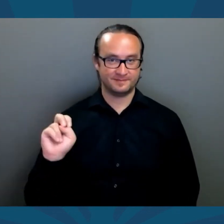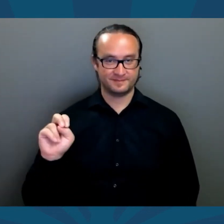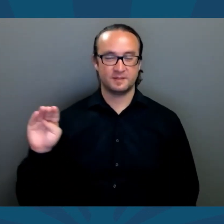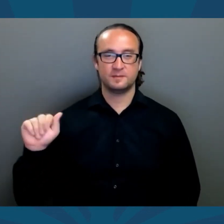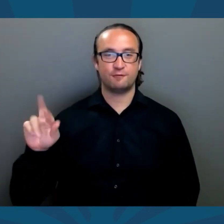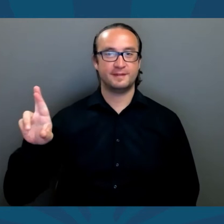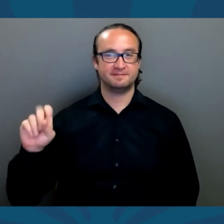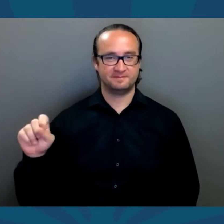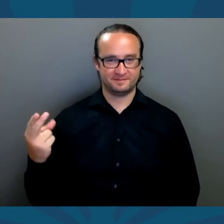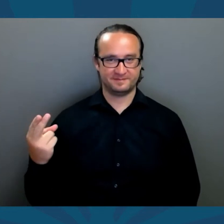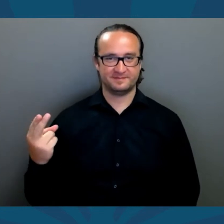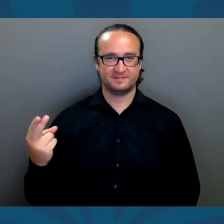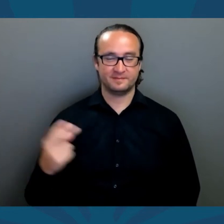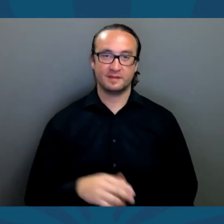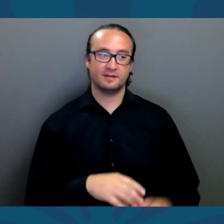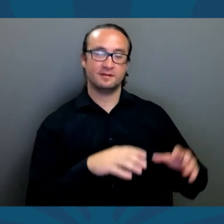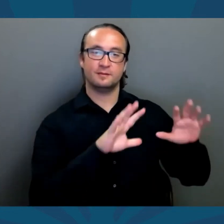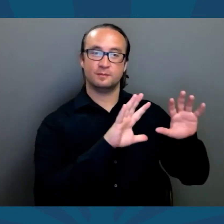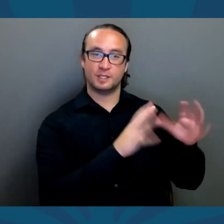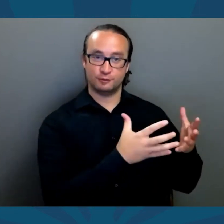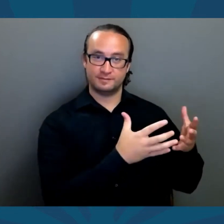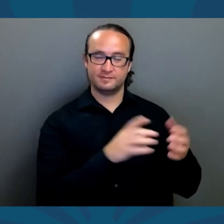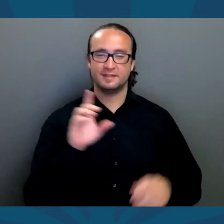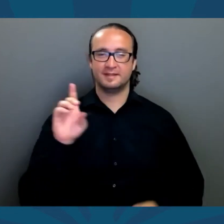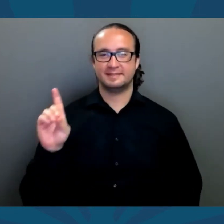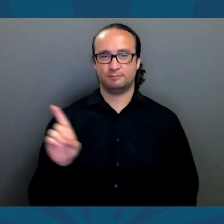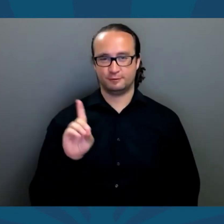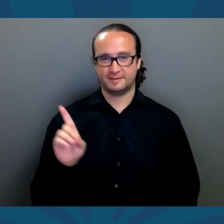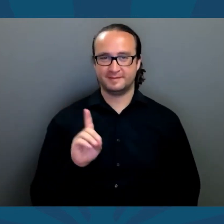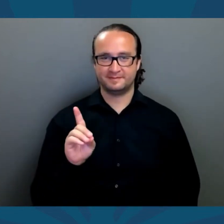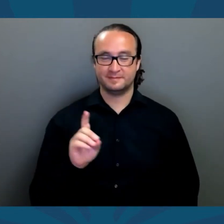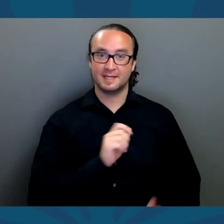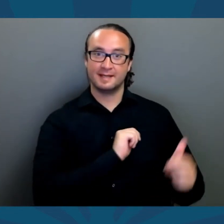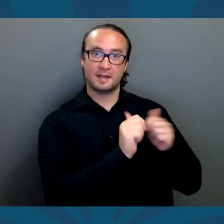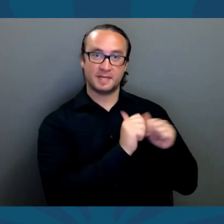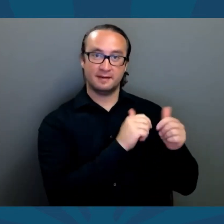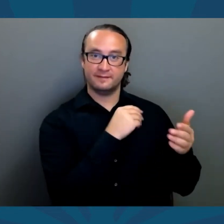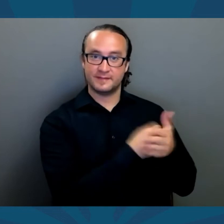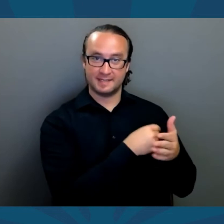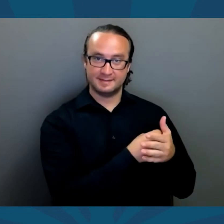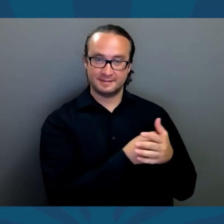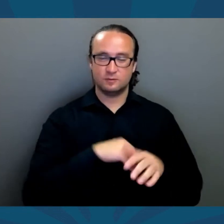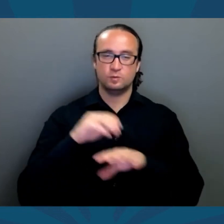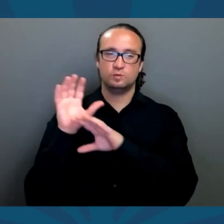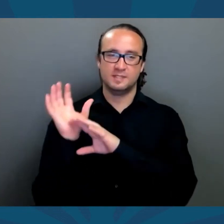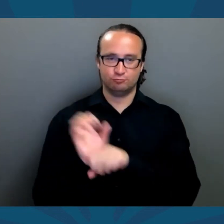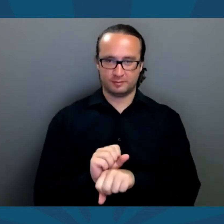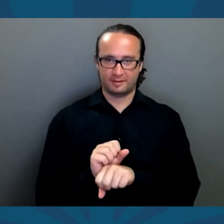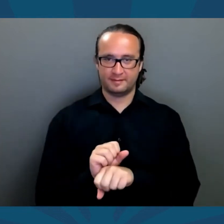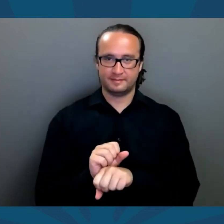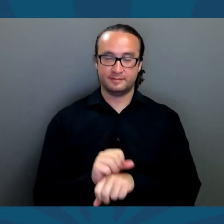Christine Marsh. Party, Democratic. Campaign